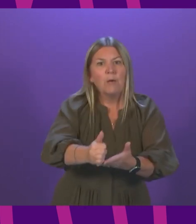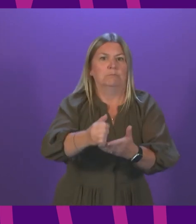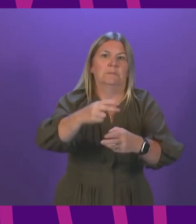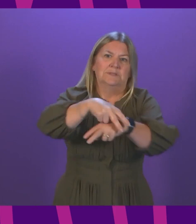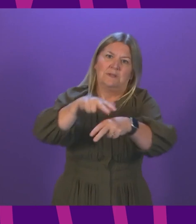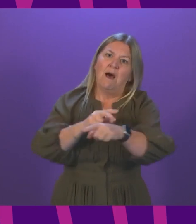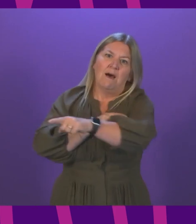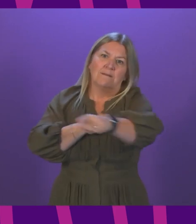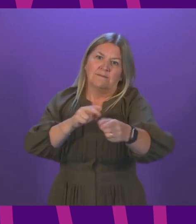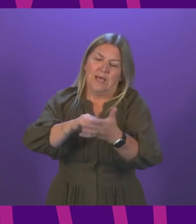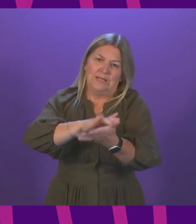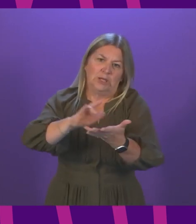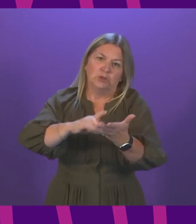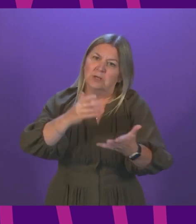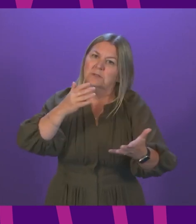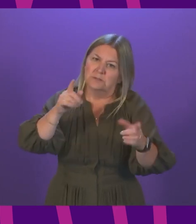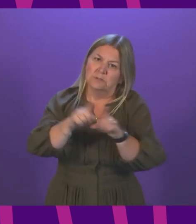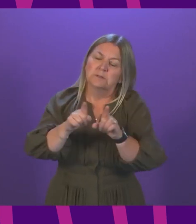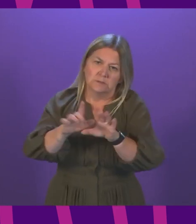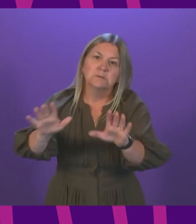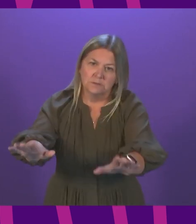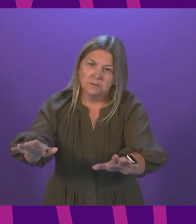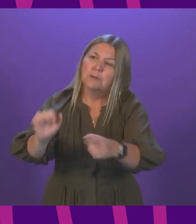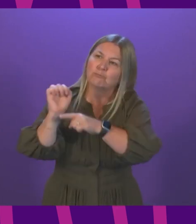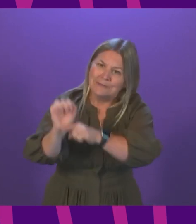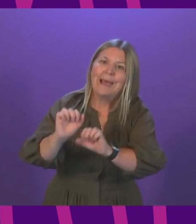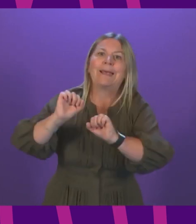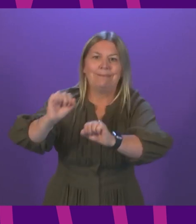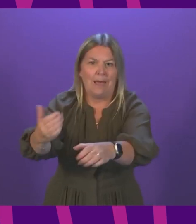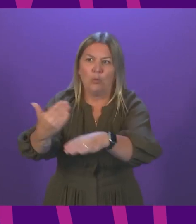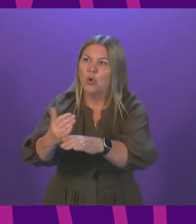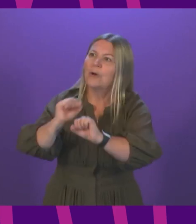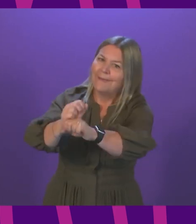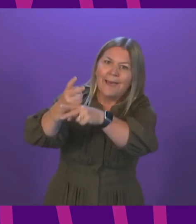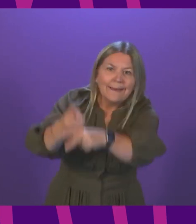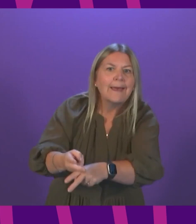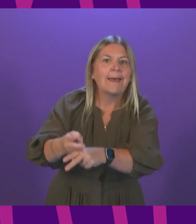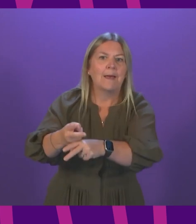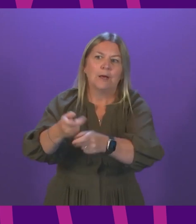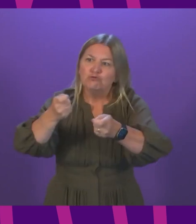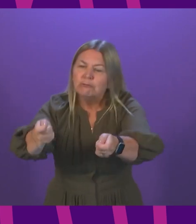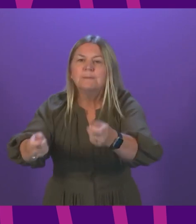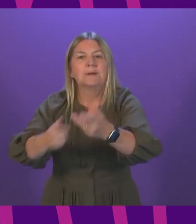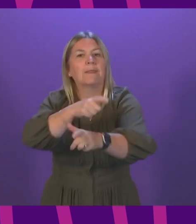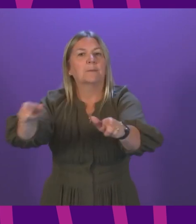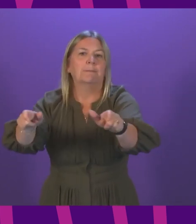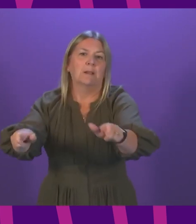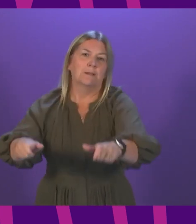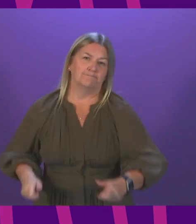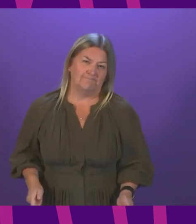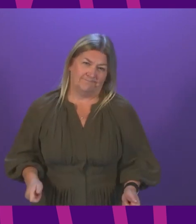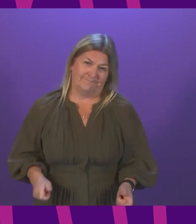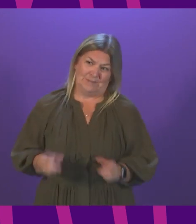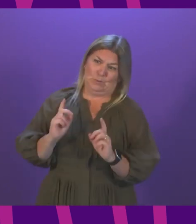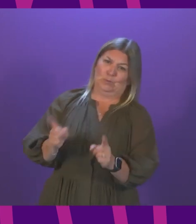so hard in the National Health Service, and we are protecting their capacity to provide care and treatment to anyone who needs it. So that should